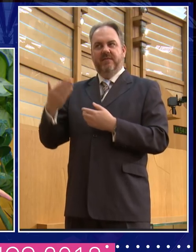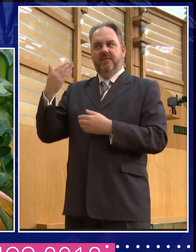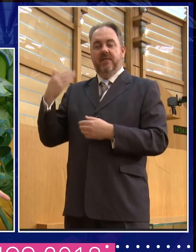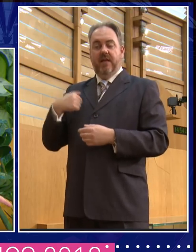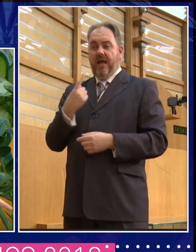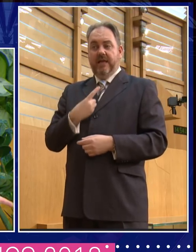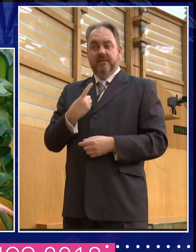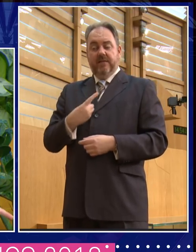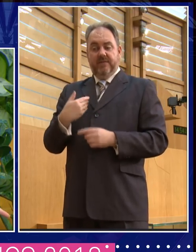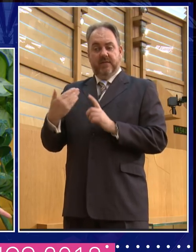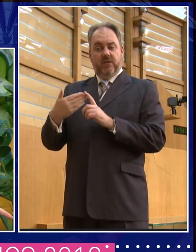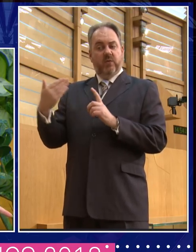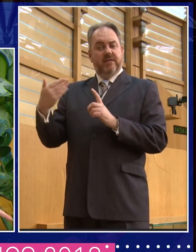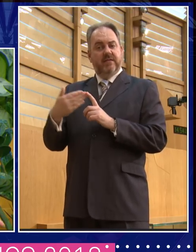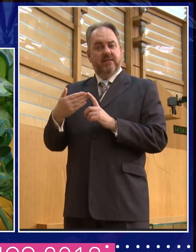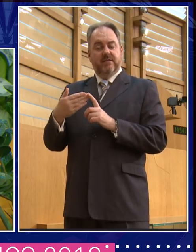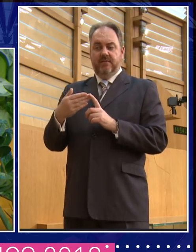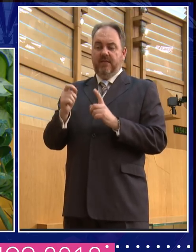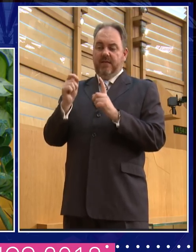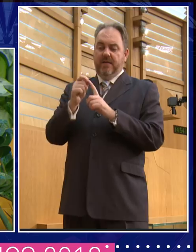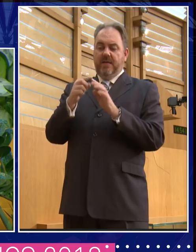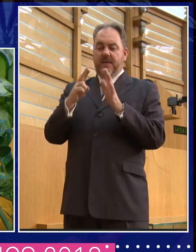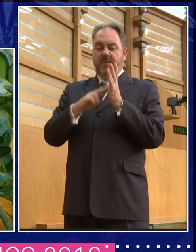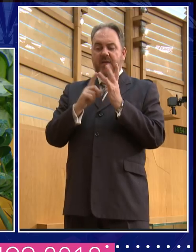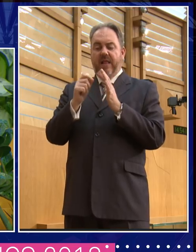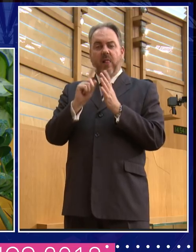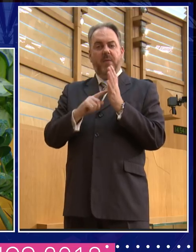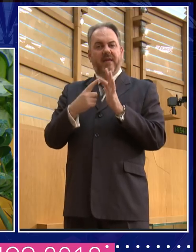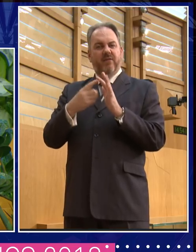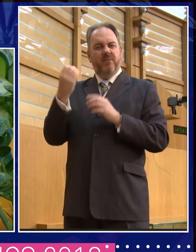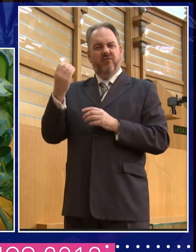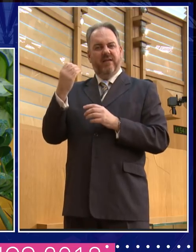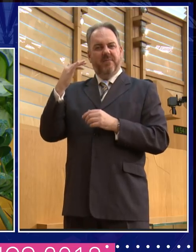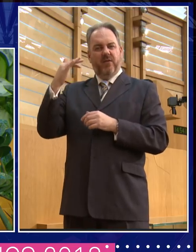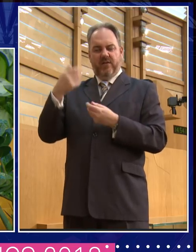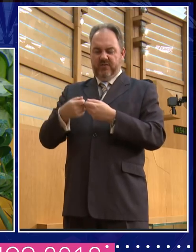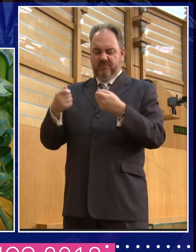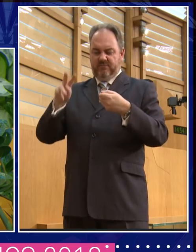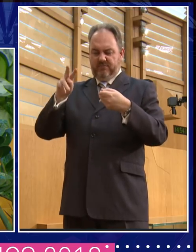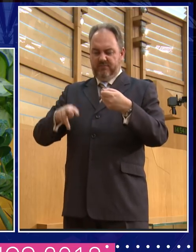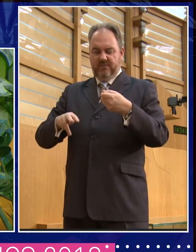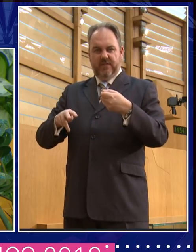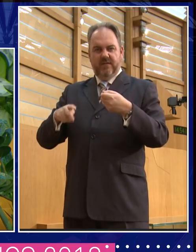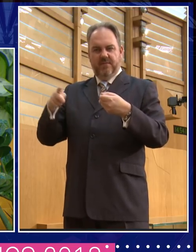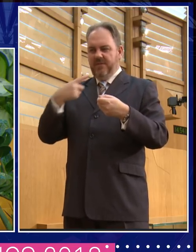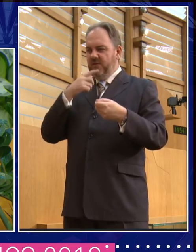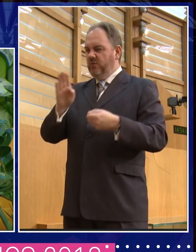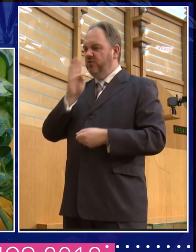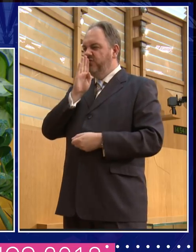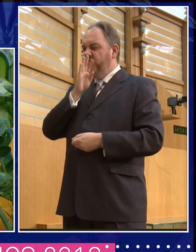being shut up by Telemachus. When I was an undergraduate, I just thought, oh, probably it's the kind of weird things that happen a long, very long time ago.